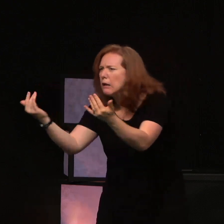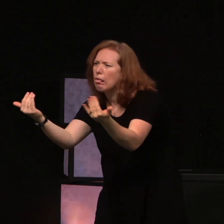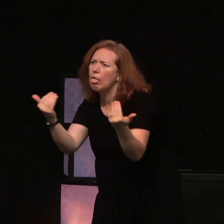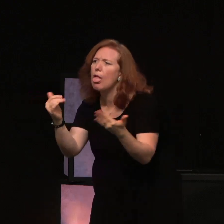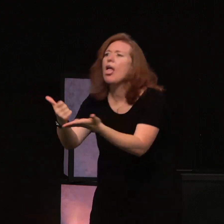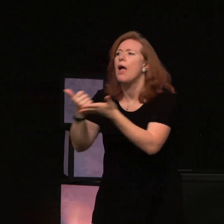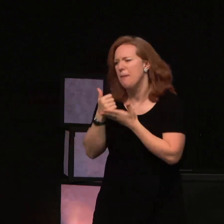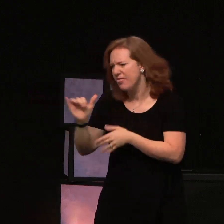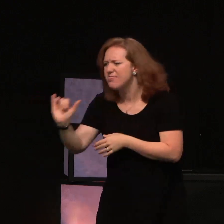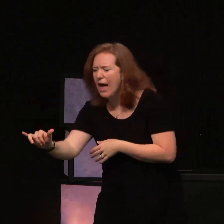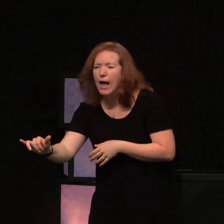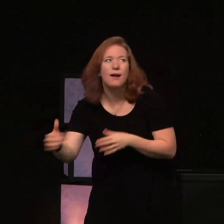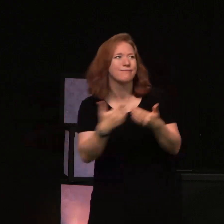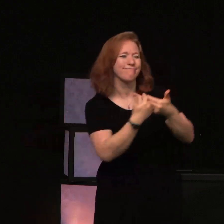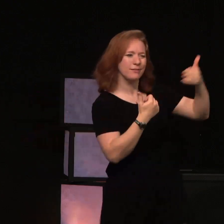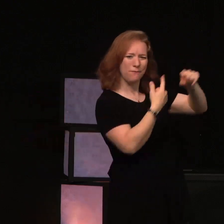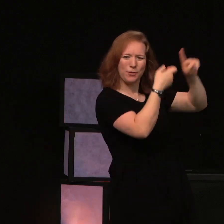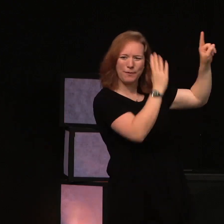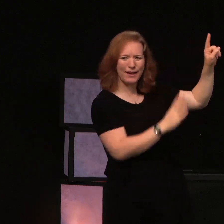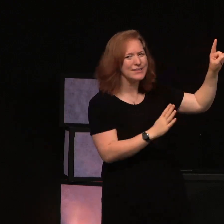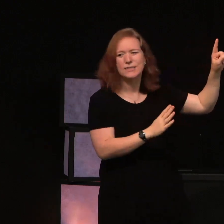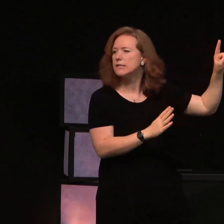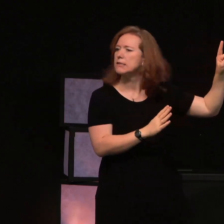But healing comes from God.